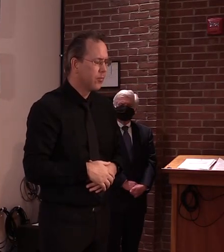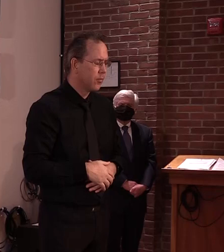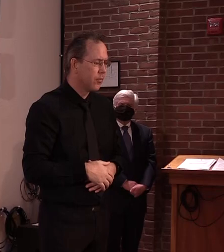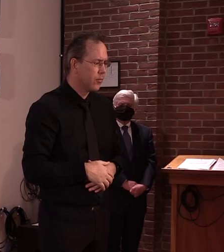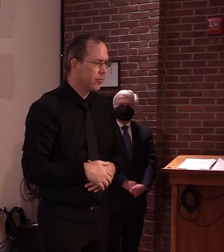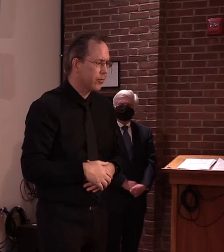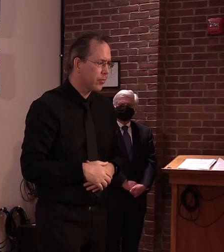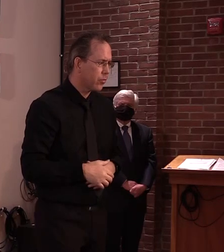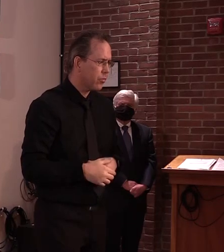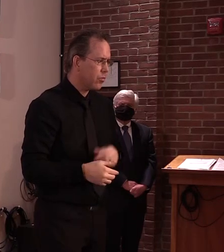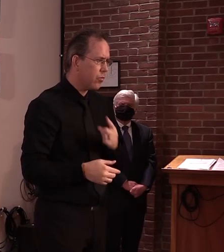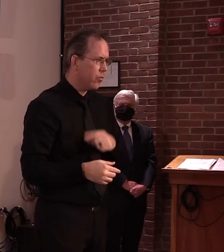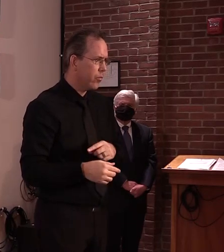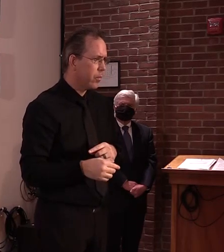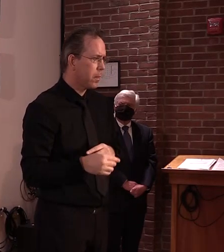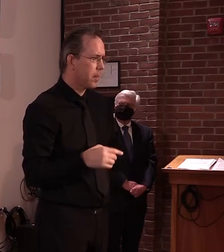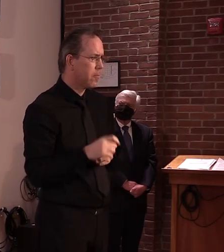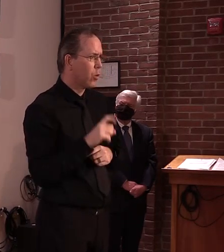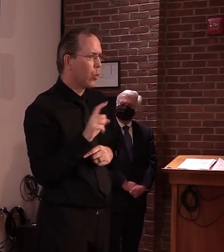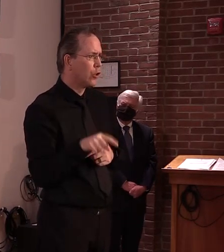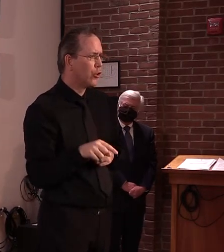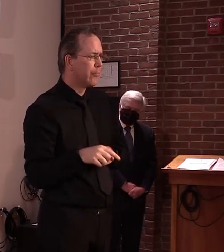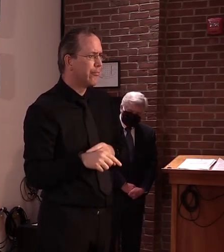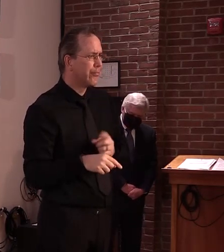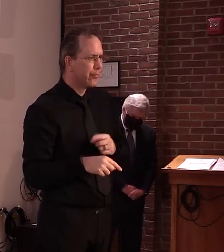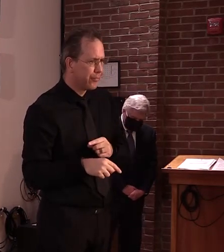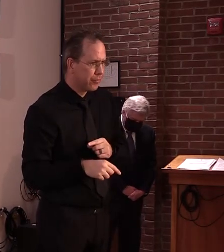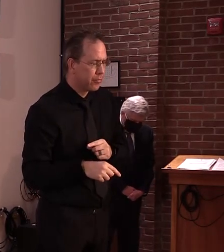Did interrupt someone? Nope. It's still here. It's still listening.